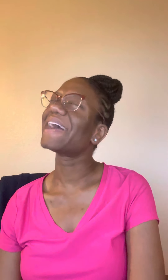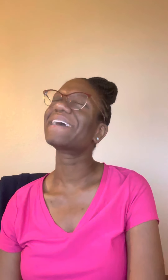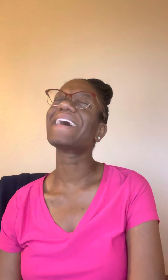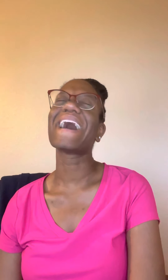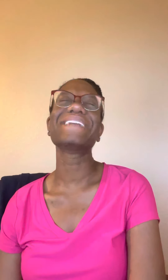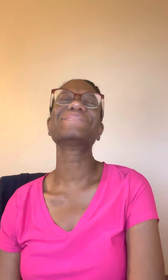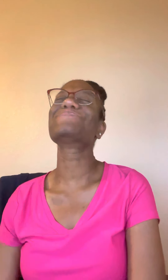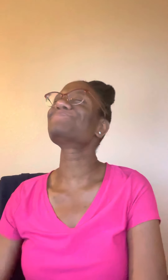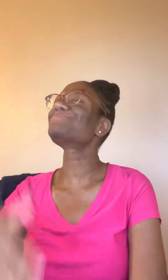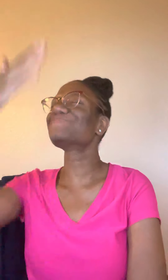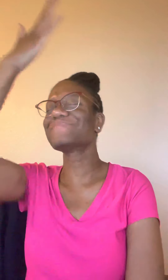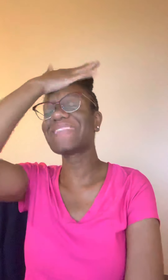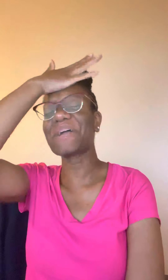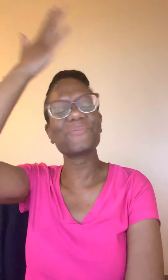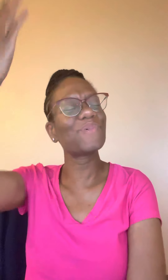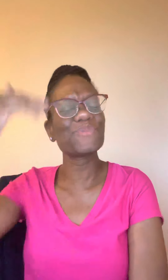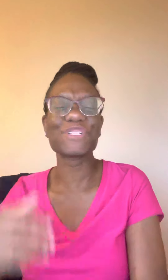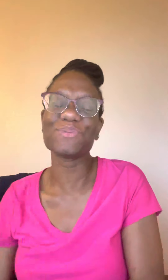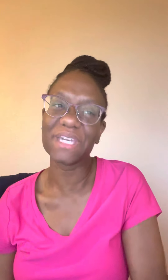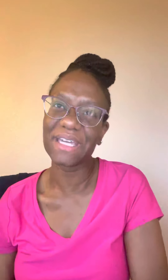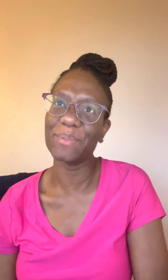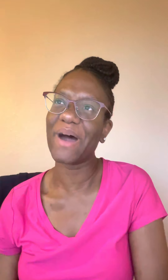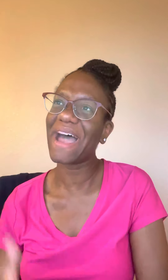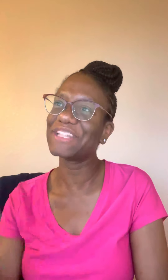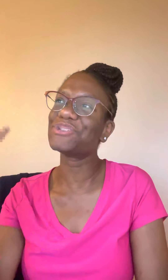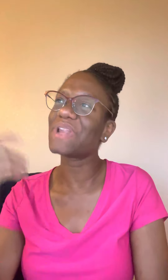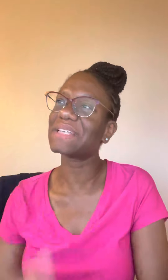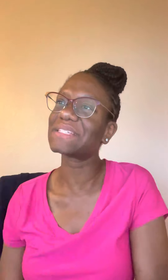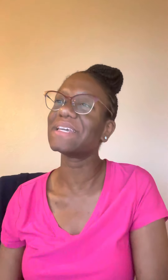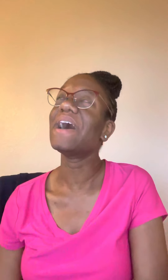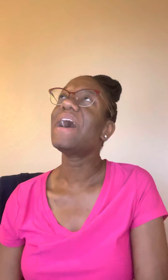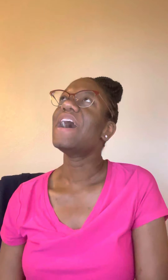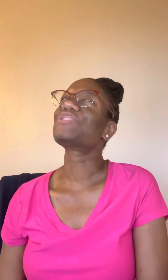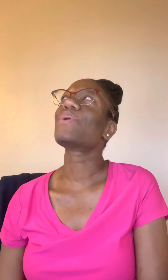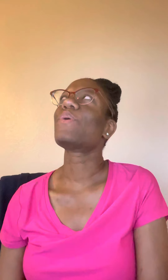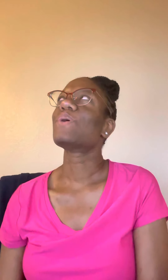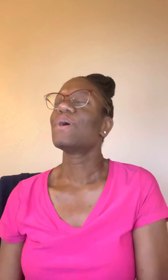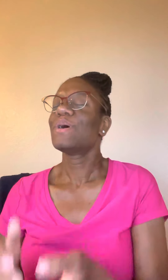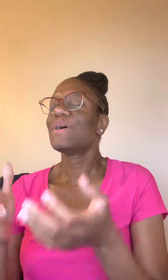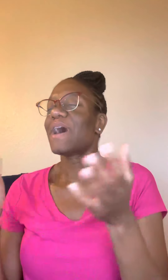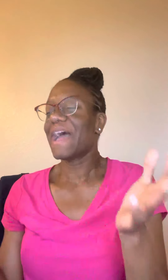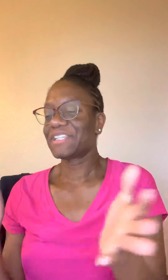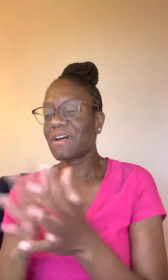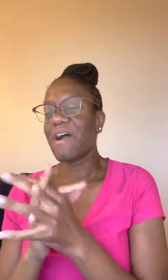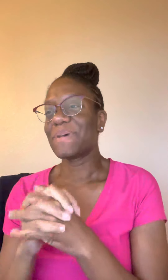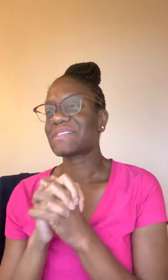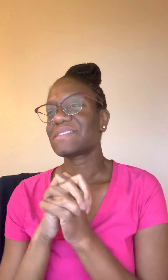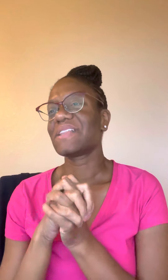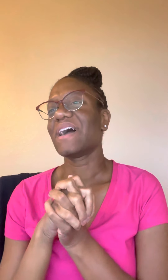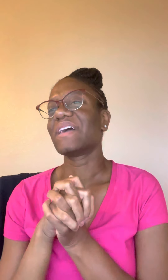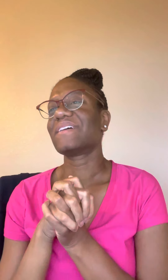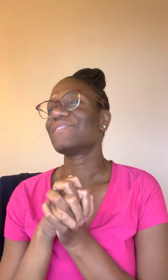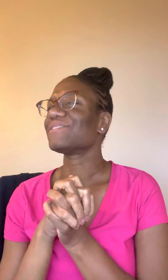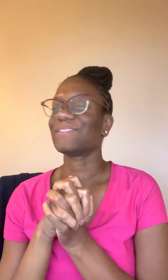like, like, what was you thinking about? How did you not see? And so I hit the car and my sister's like, girl.